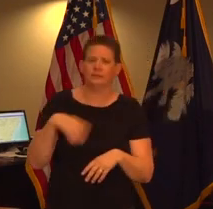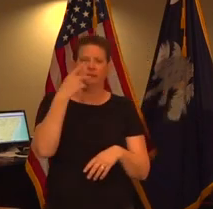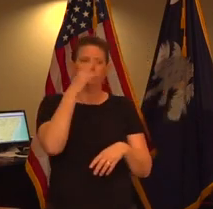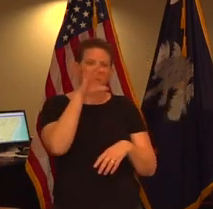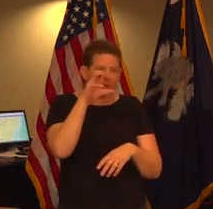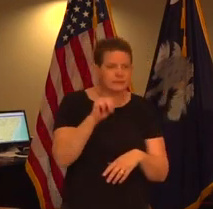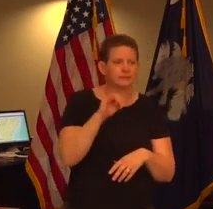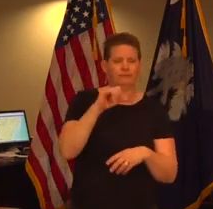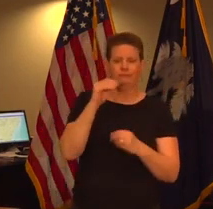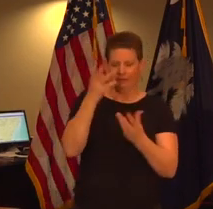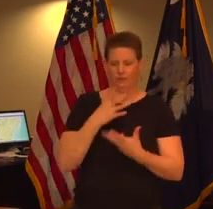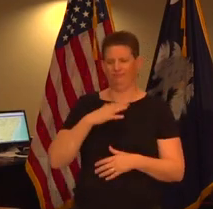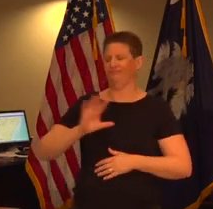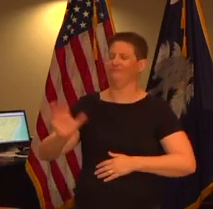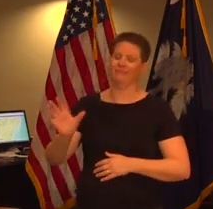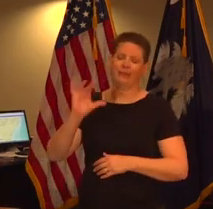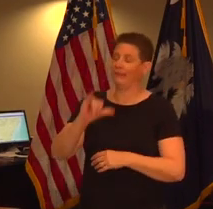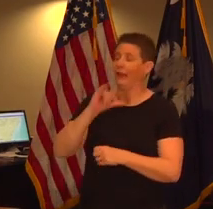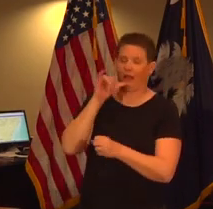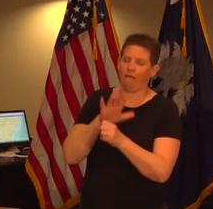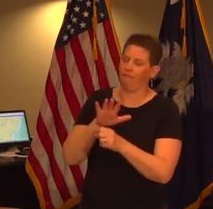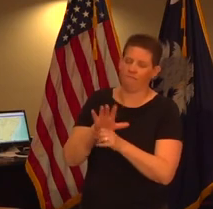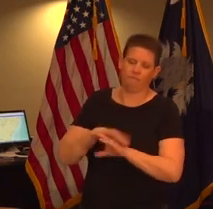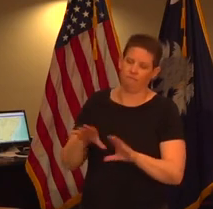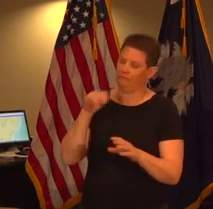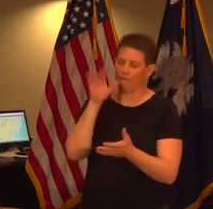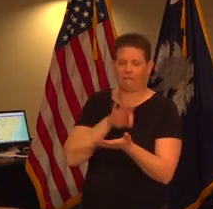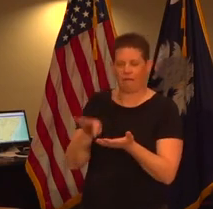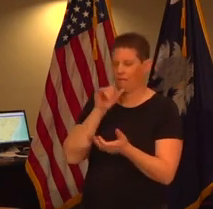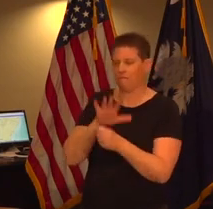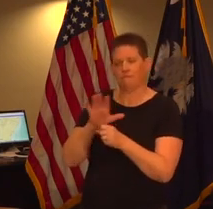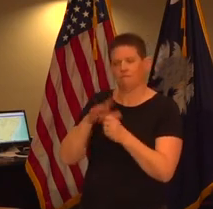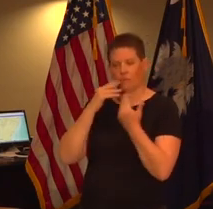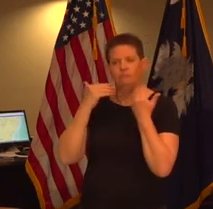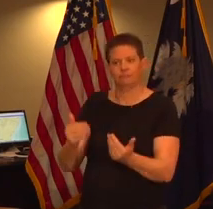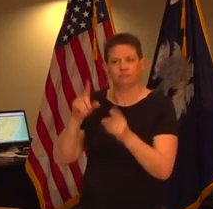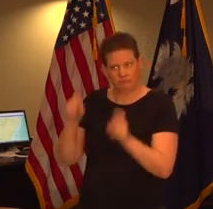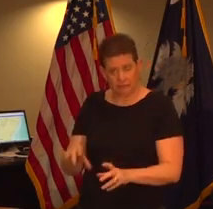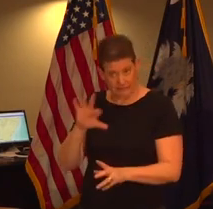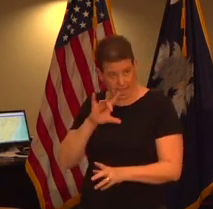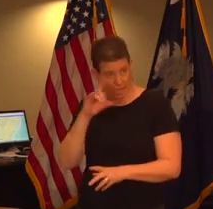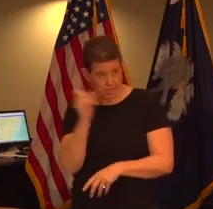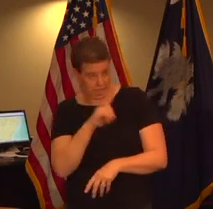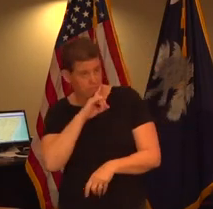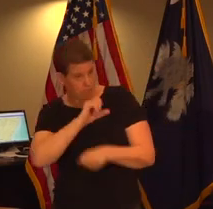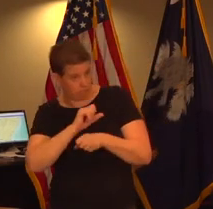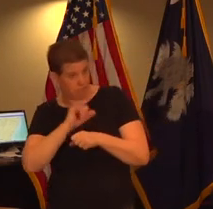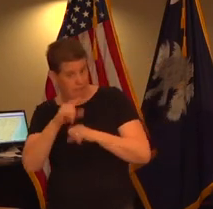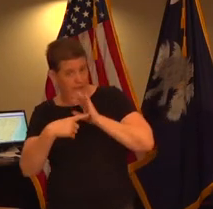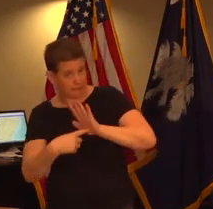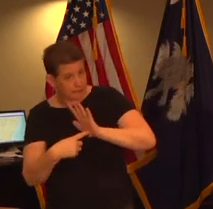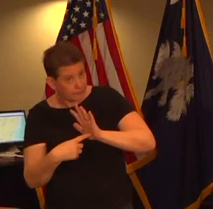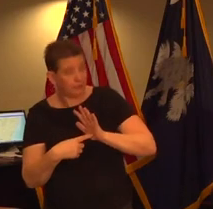told that that is not uh enough uh to to get a test um is that a symptom that you would uh